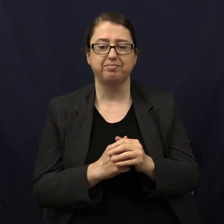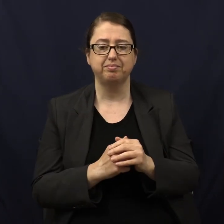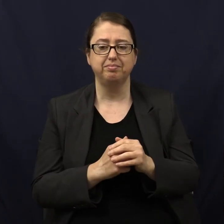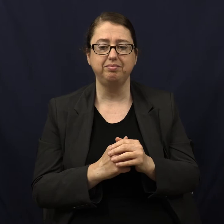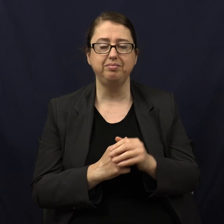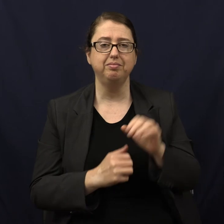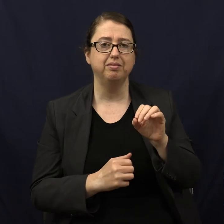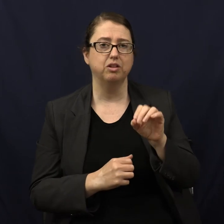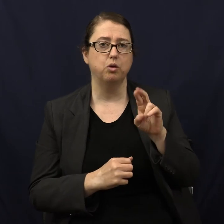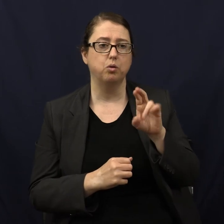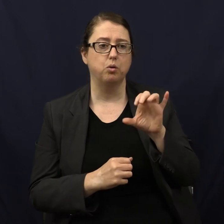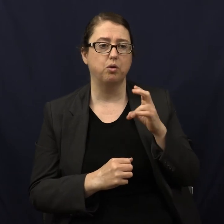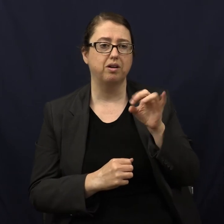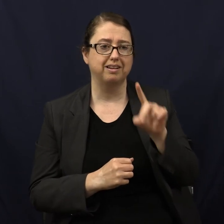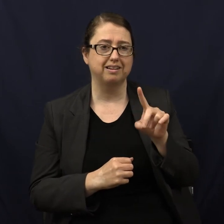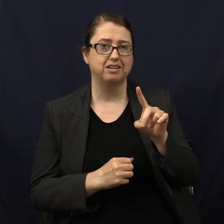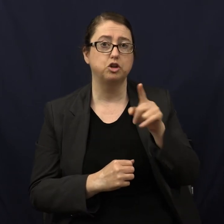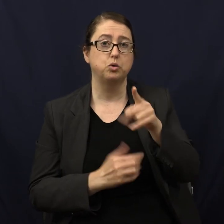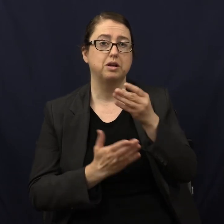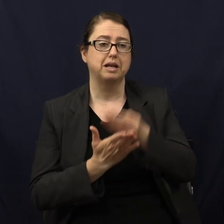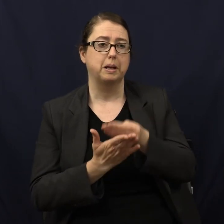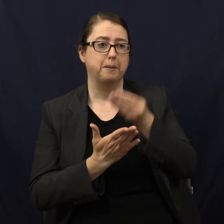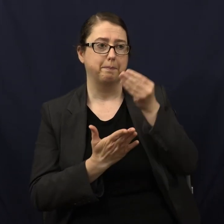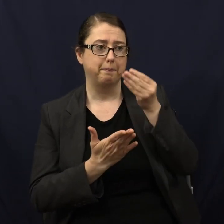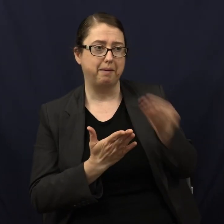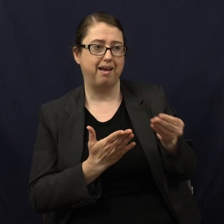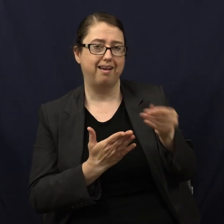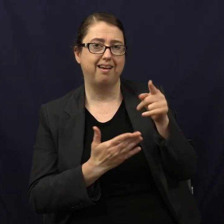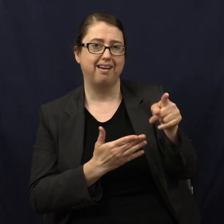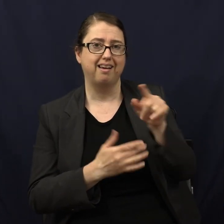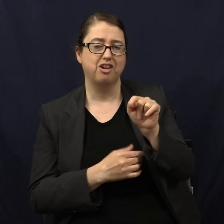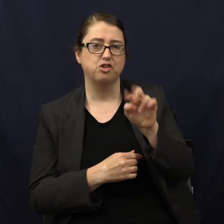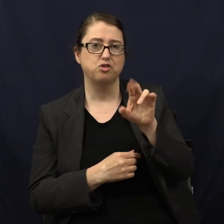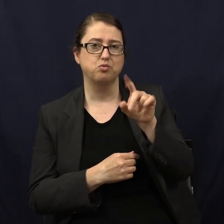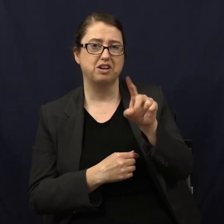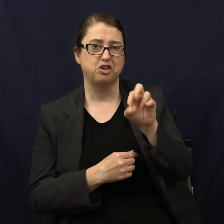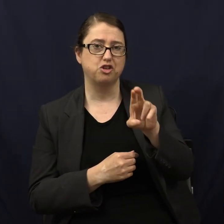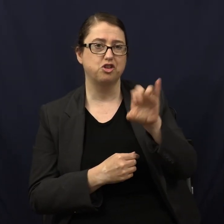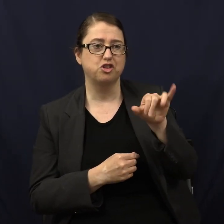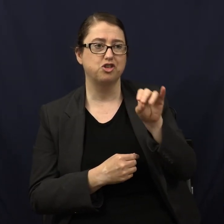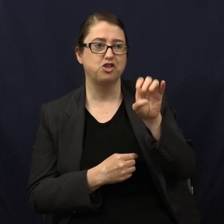It's an orchid. You can get it at Trader Joe's or any grocery store.